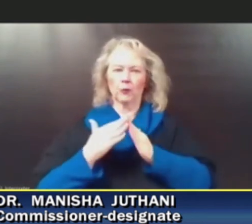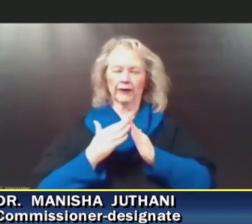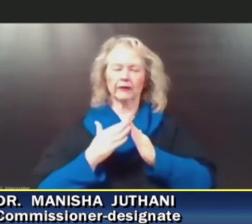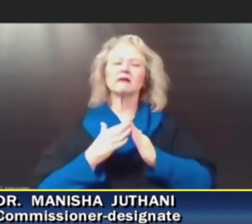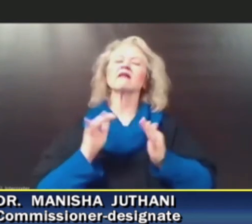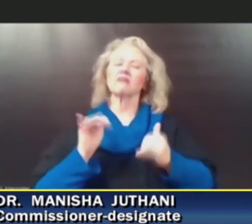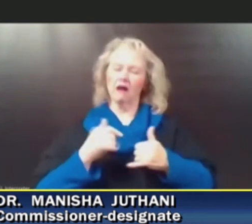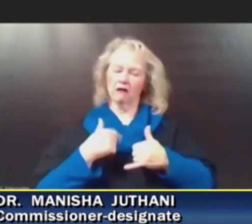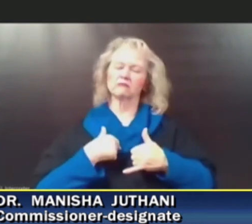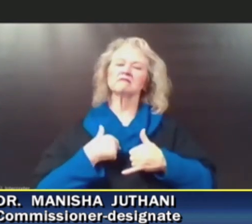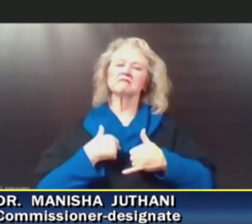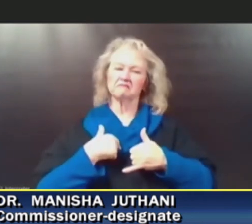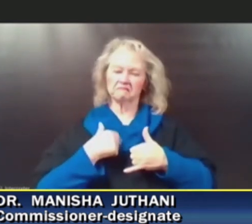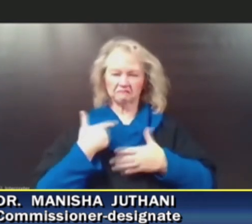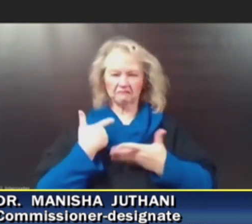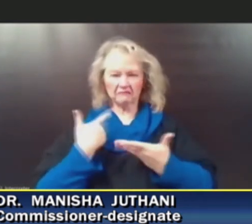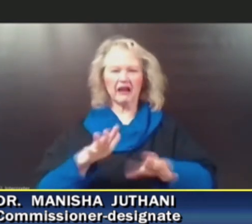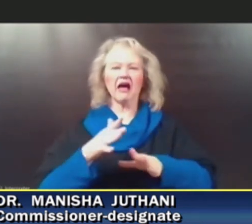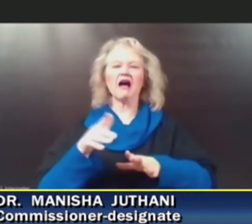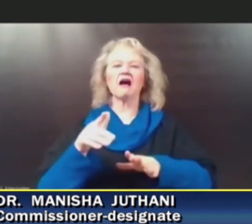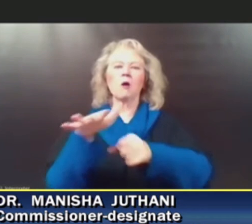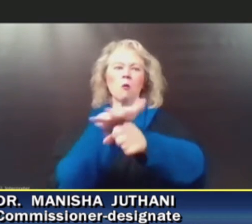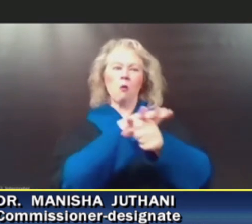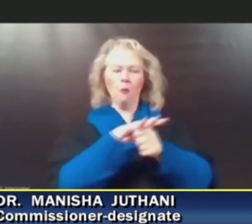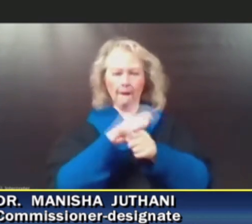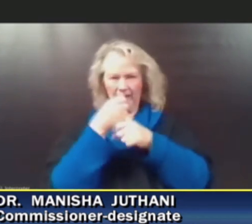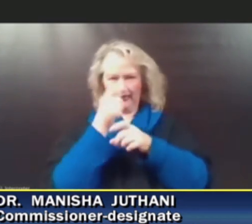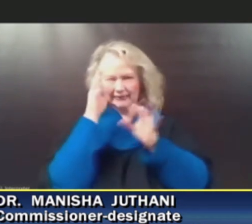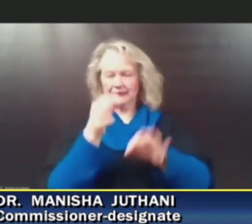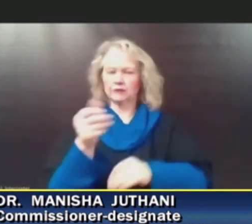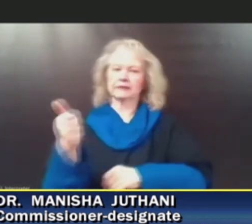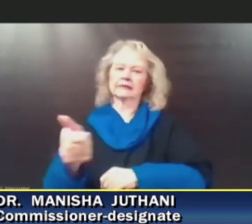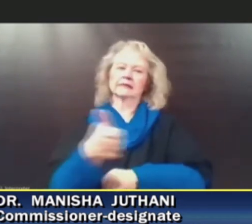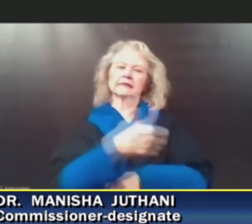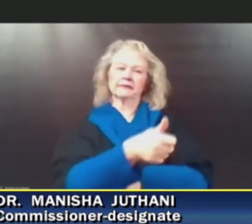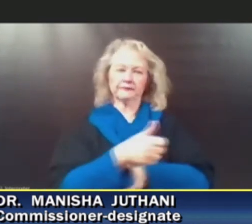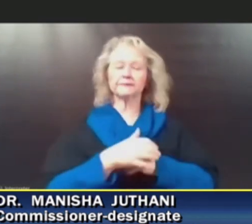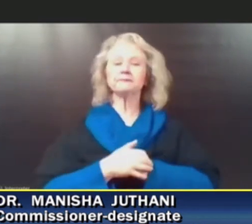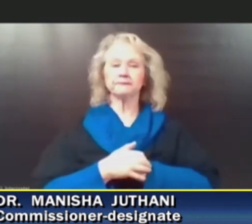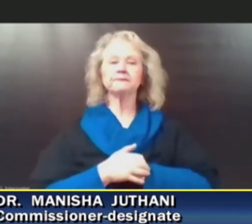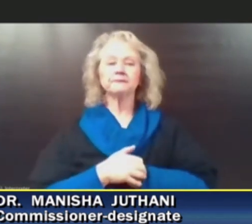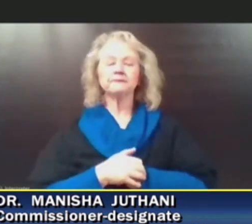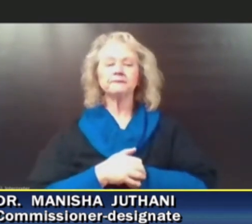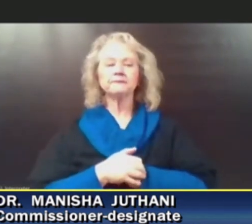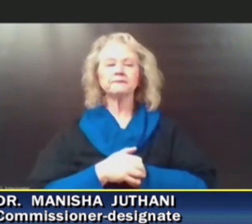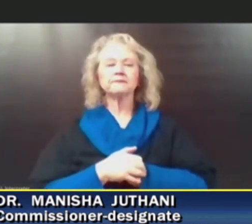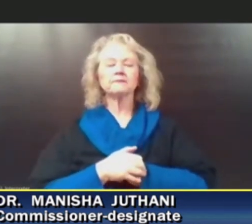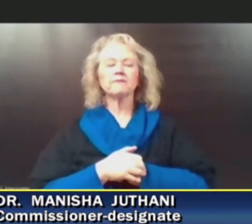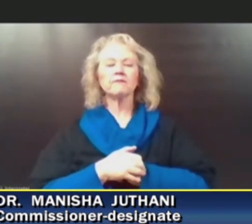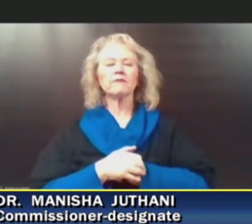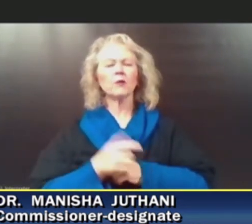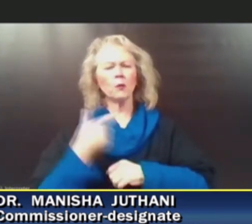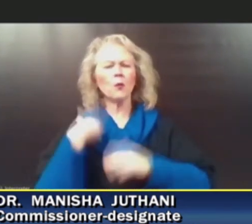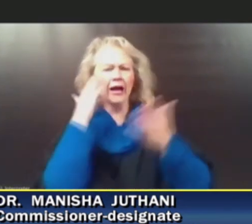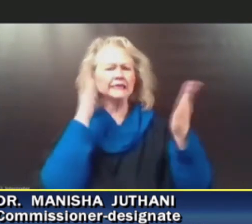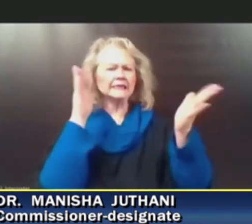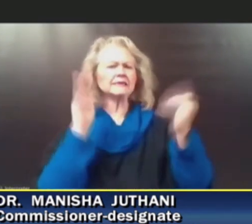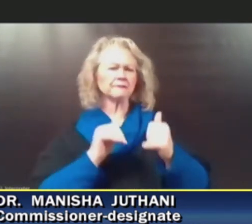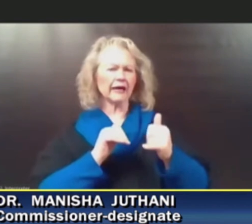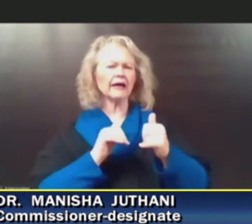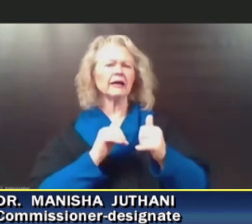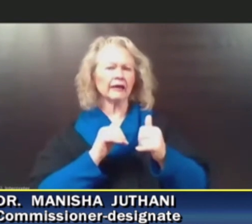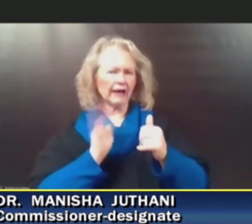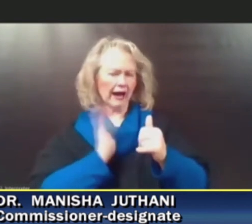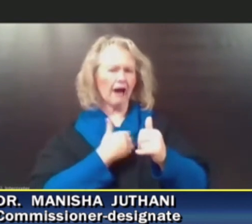allowing local districts to be making those decisions for those in their community. We expect that our numbers will